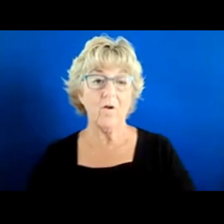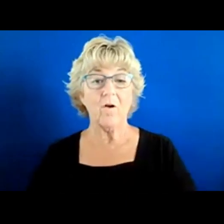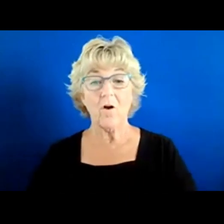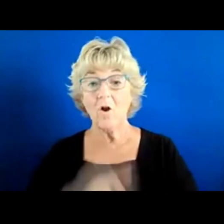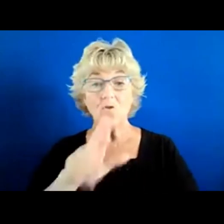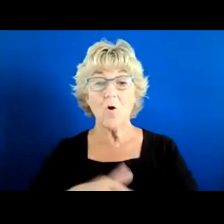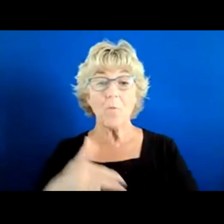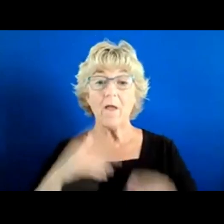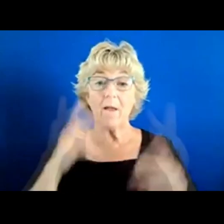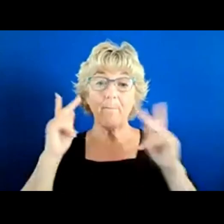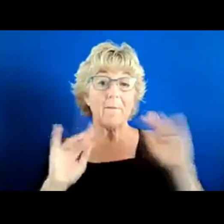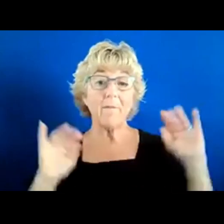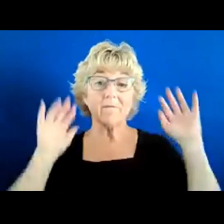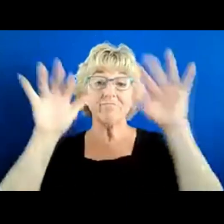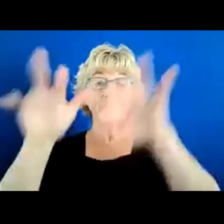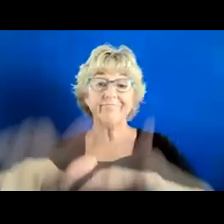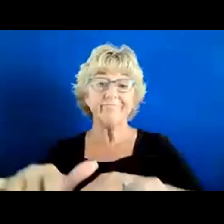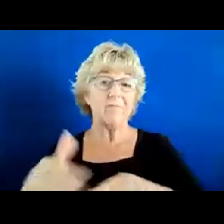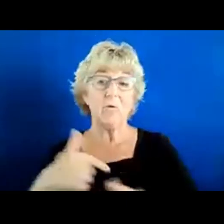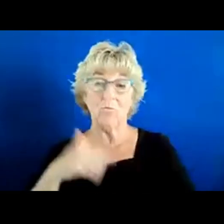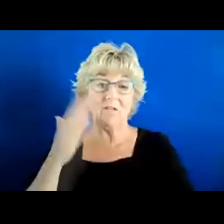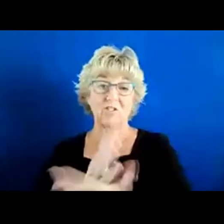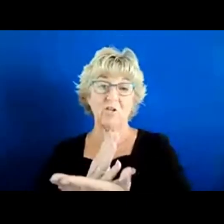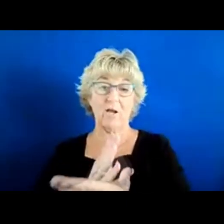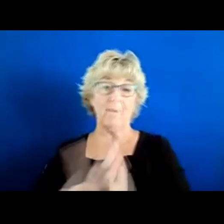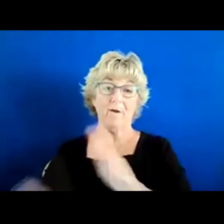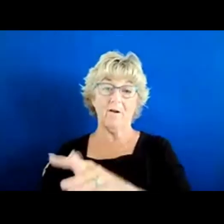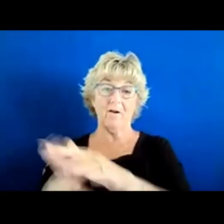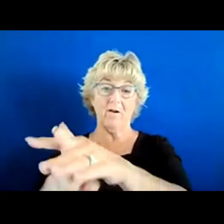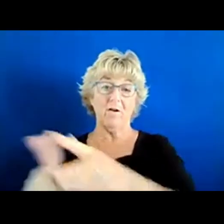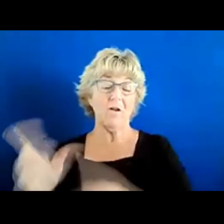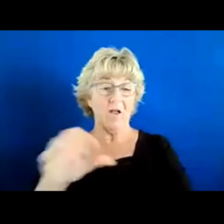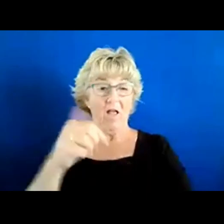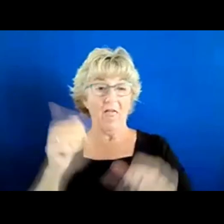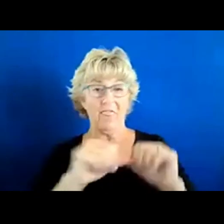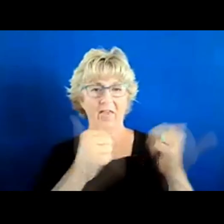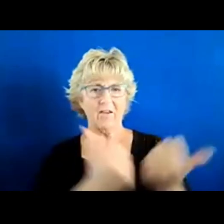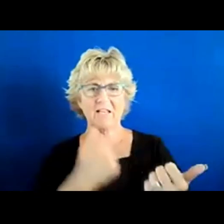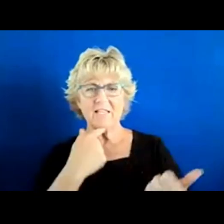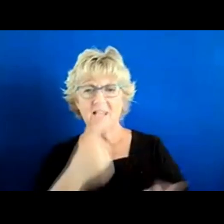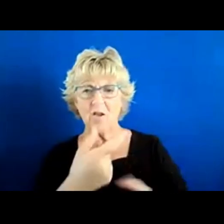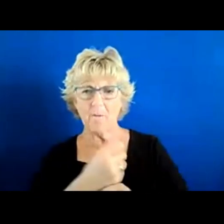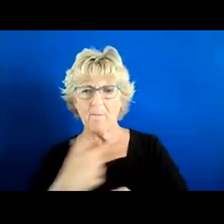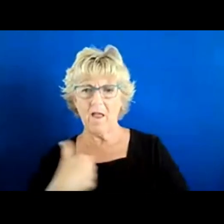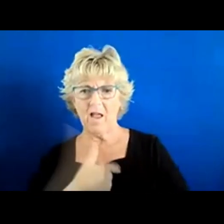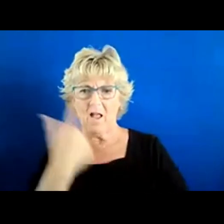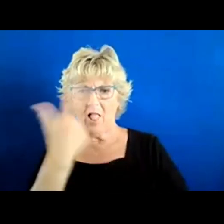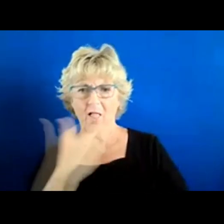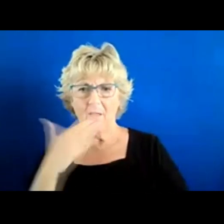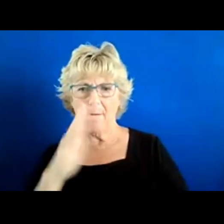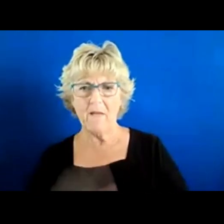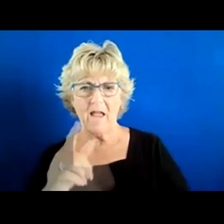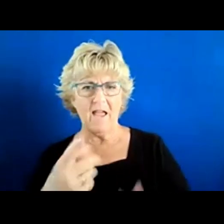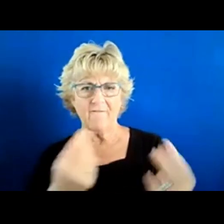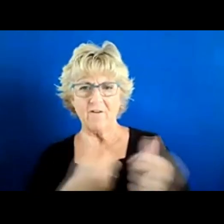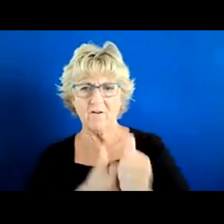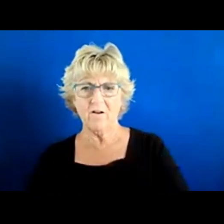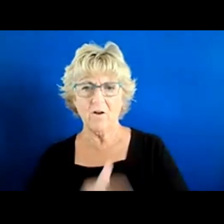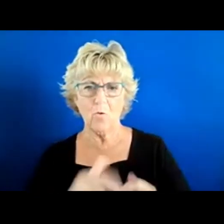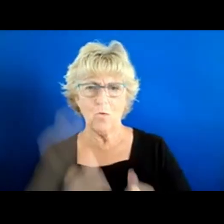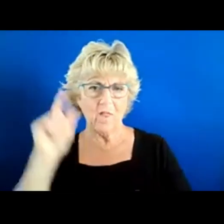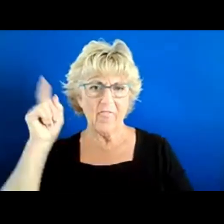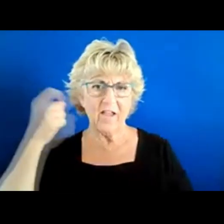number of people attending there. We just stop showing up. We got calls from other agencies saying, hey, you're making us look bad. We have to do what the governor says.